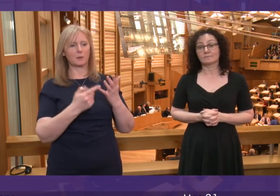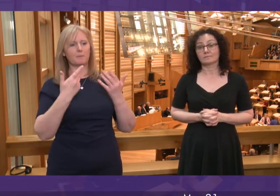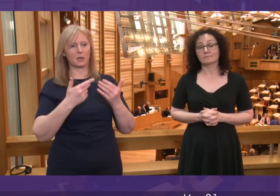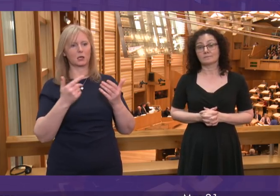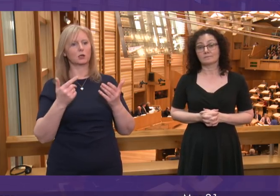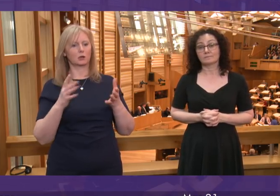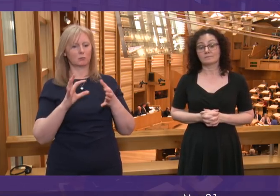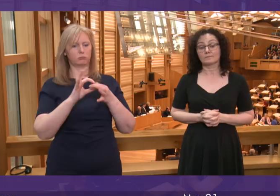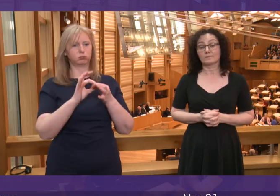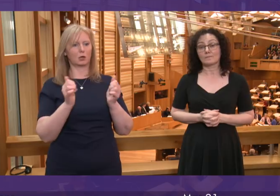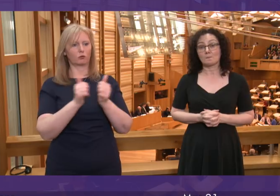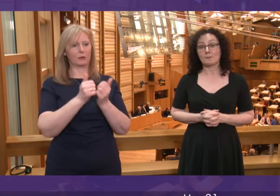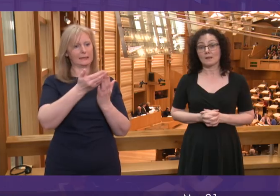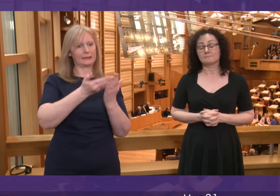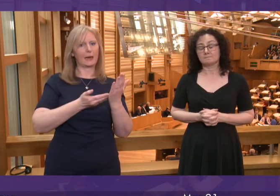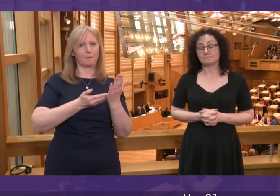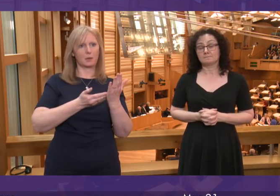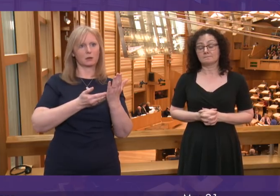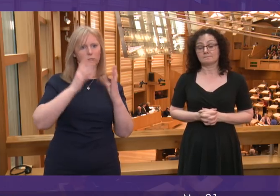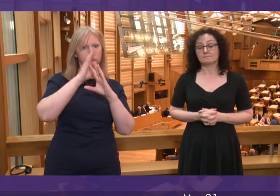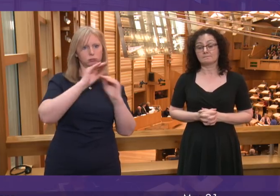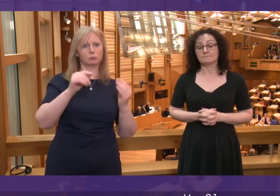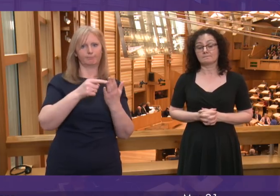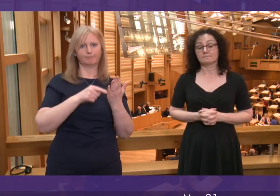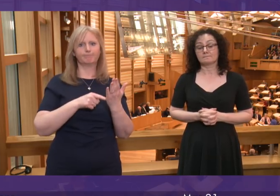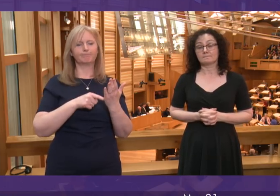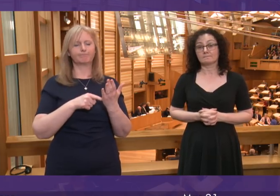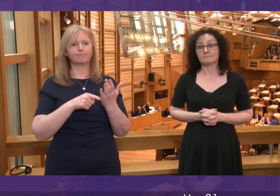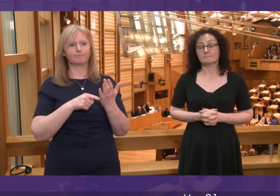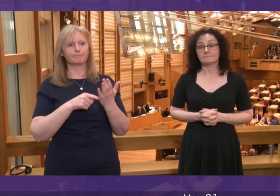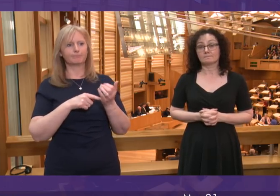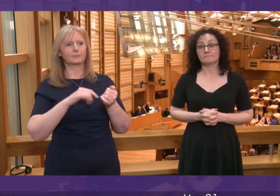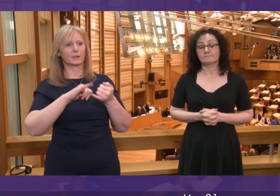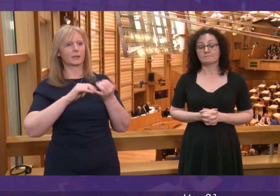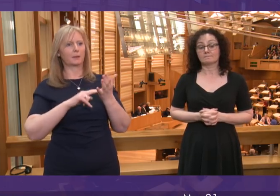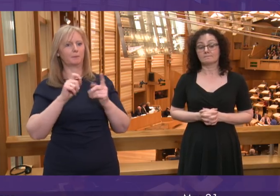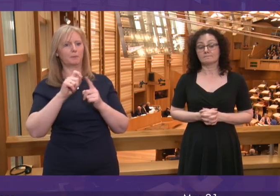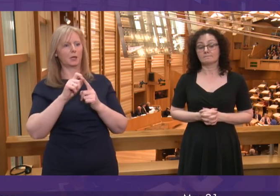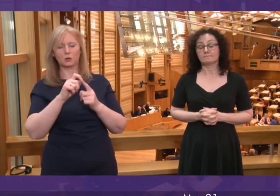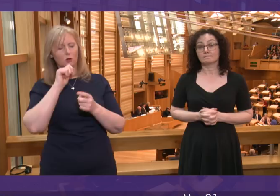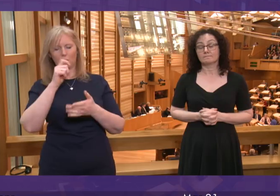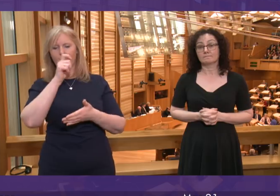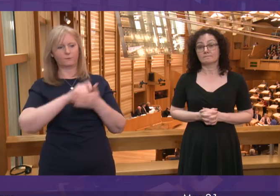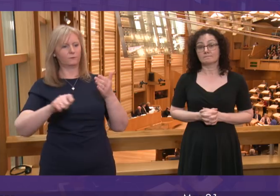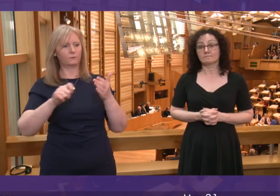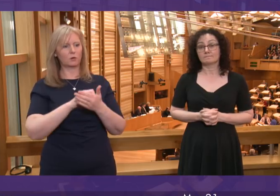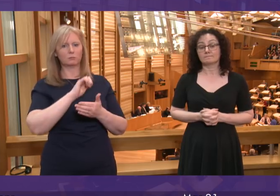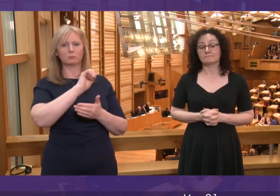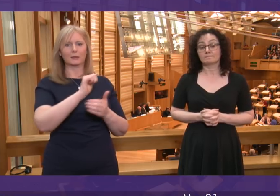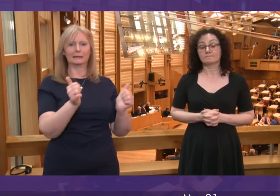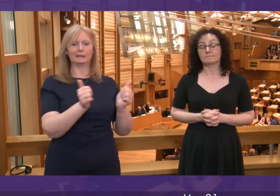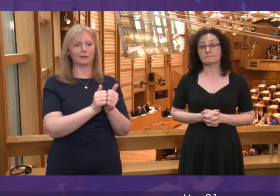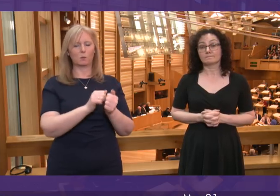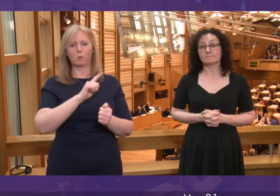last night to that effect. SNP MPs will not vote for the Prime Minister's deal because it is a bad deal that will